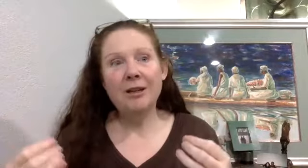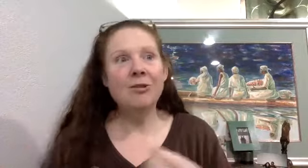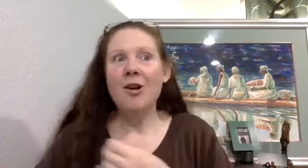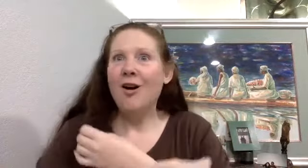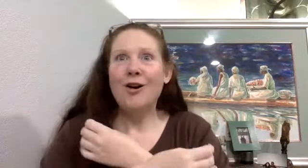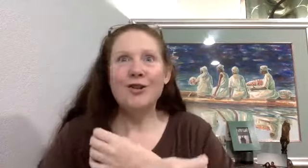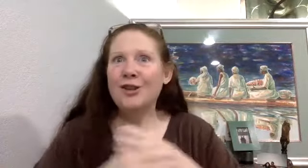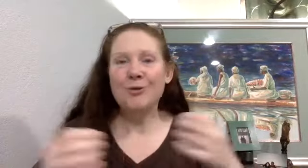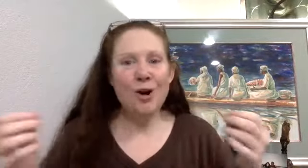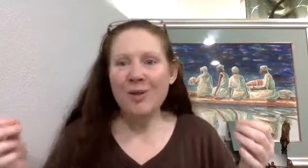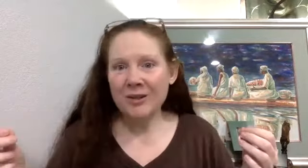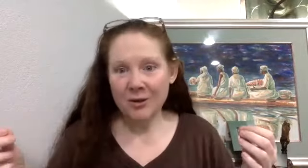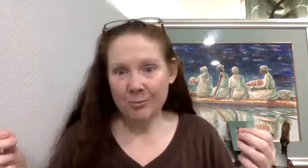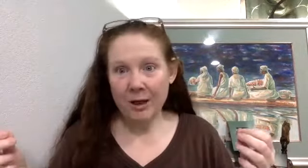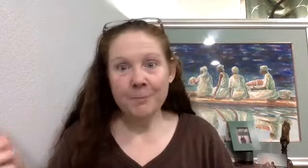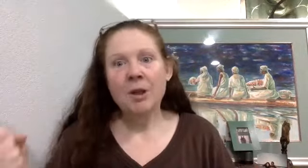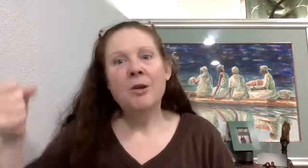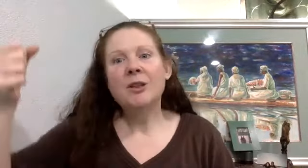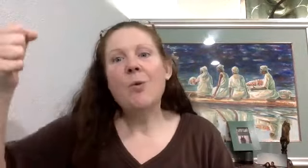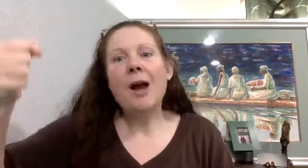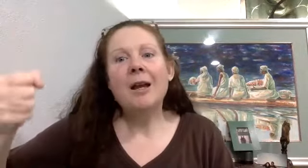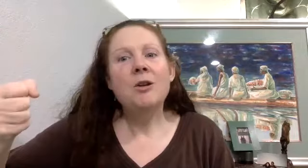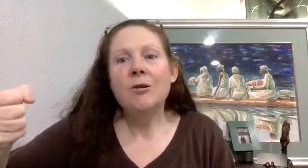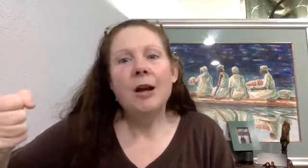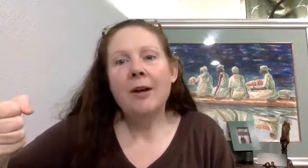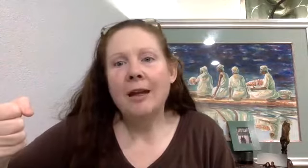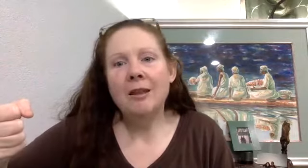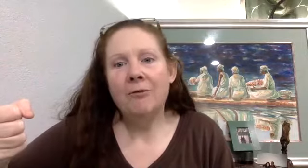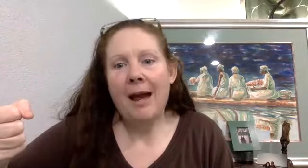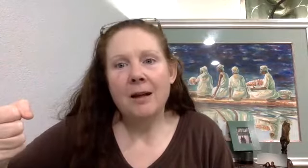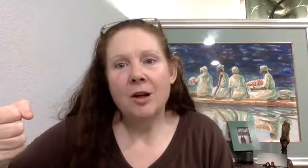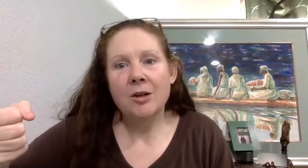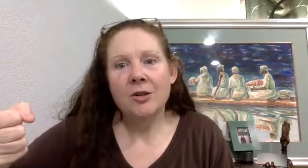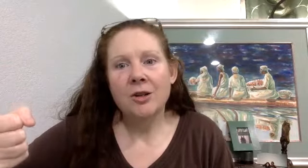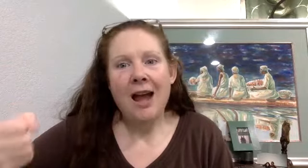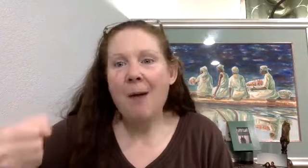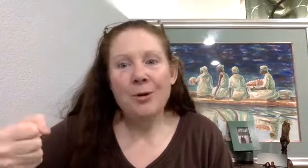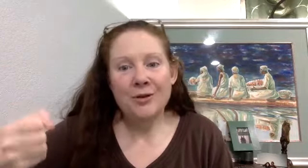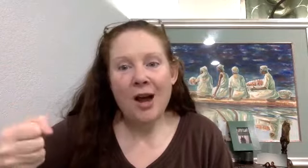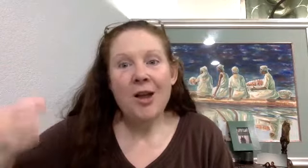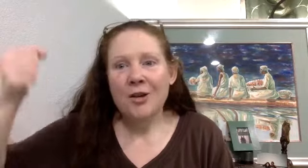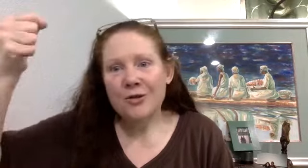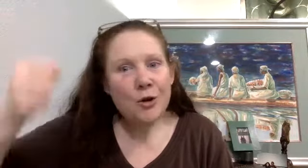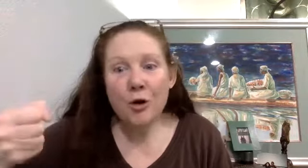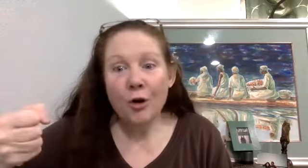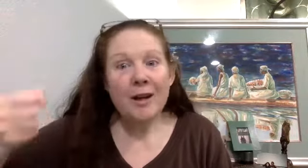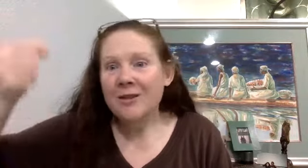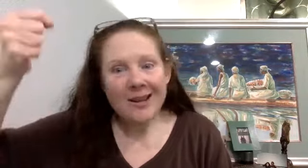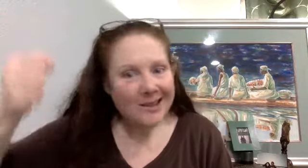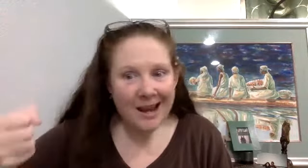are just as robust as could be. This is why you're not hearing anything from Macintosh. Apple is not, there's, Google is not saying,